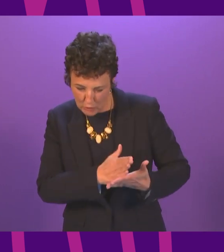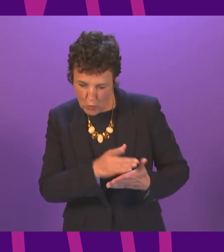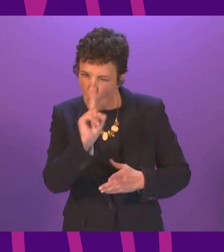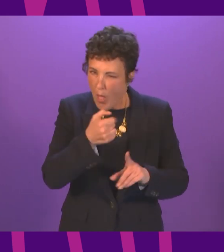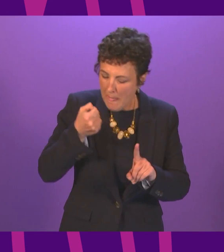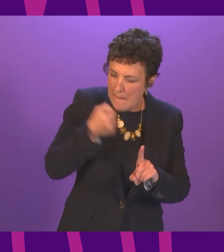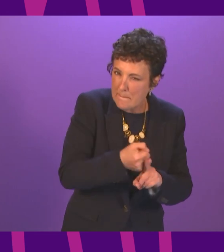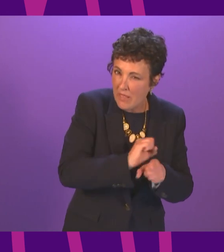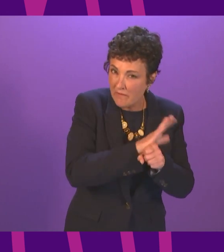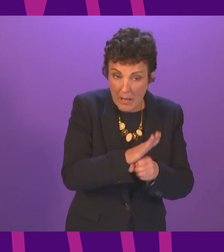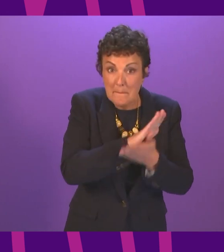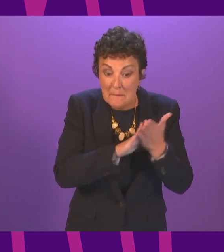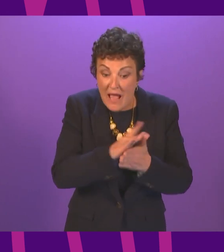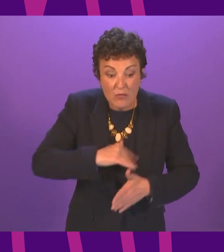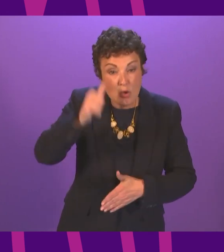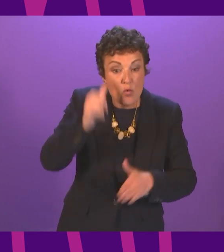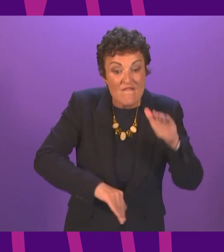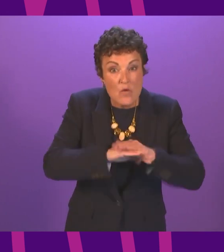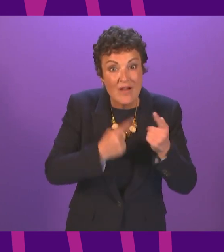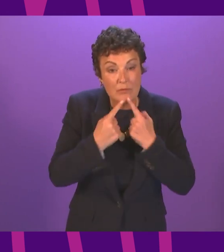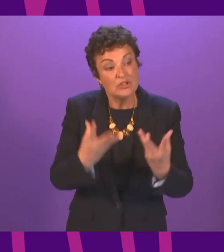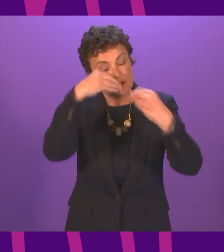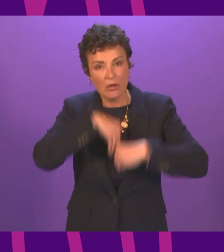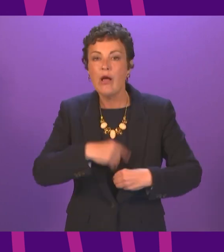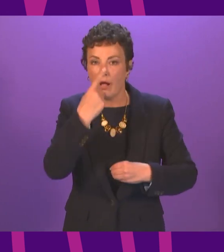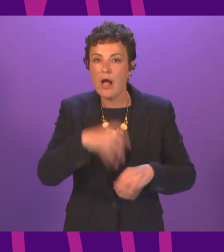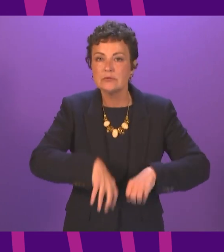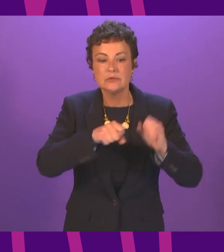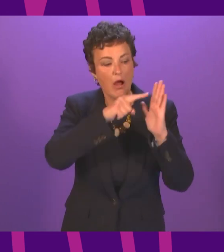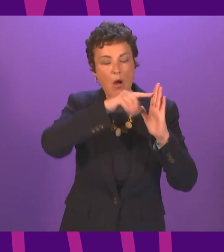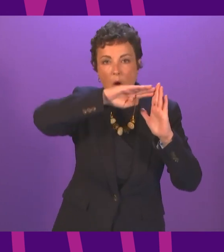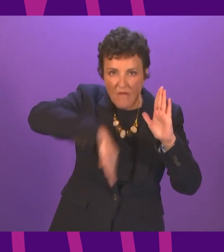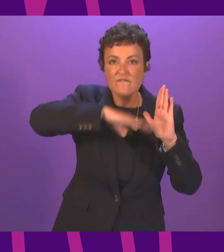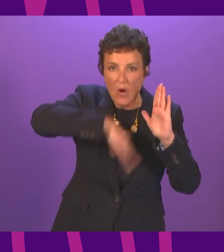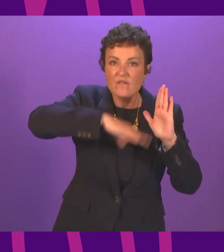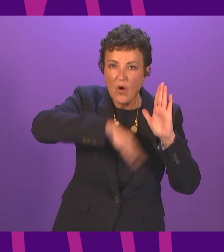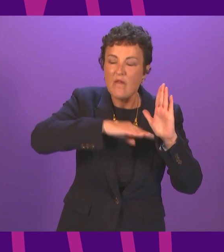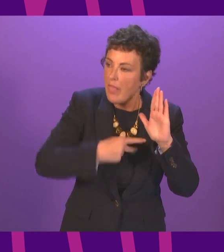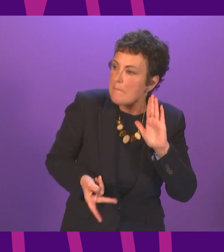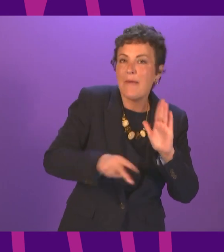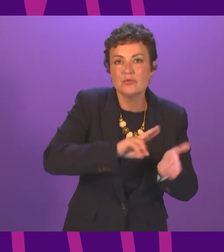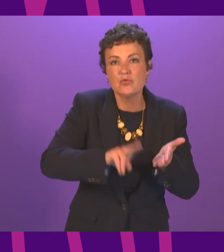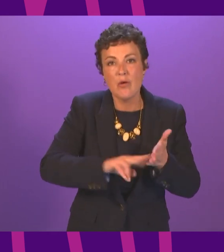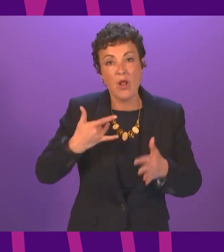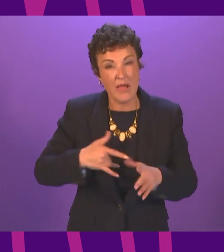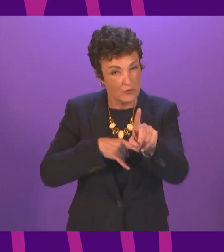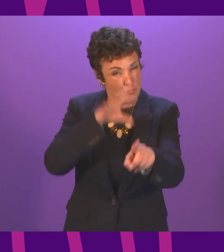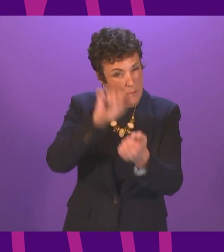restore our freedoms and our way of life when we started down this path over a year ago it was to prevent the